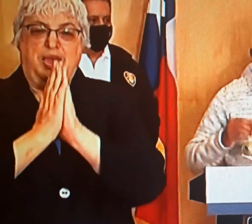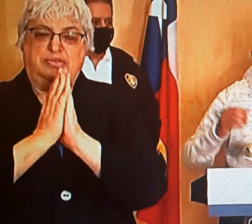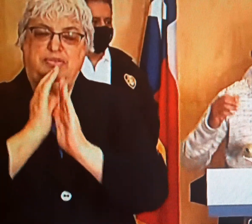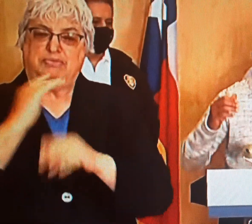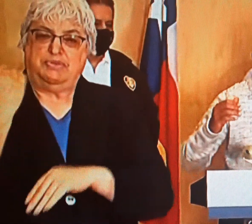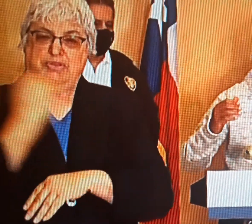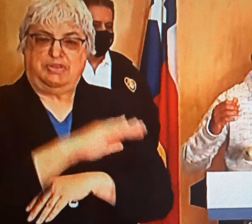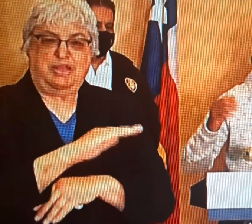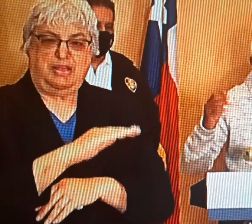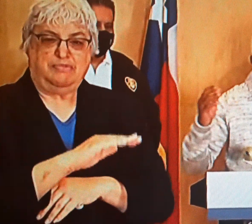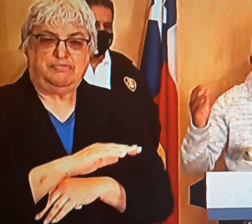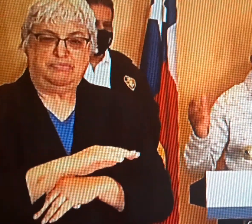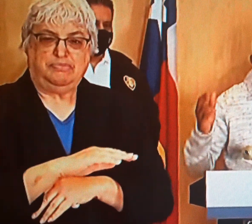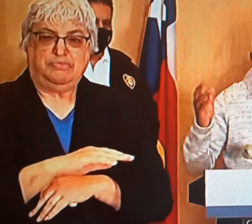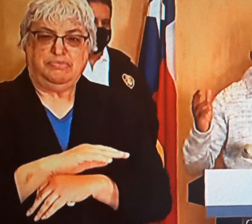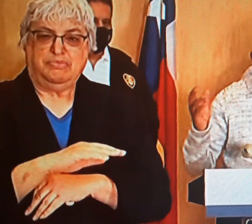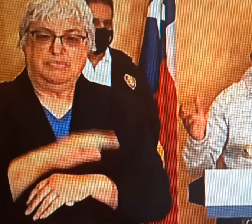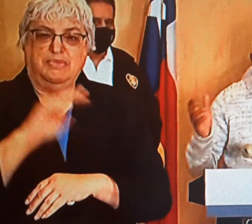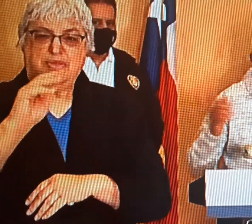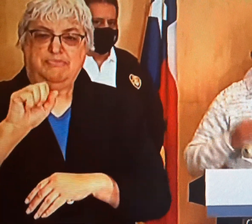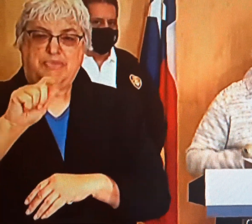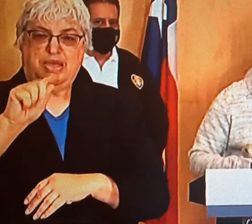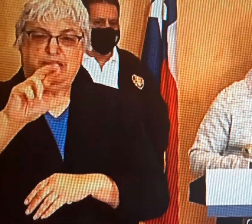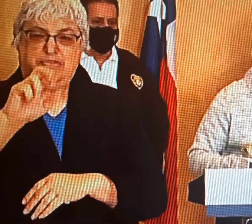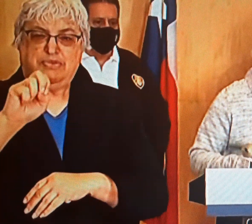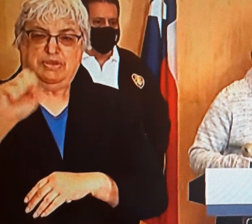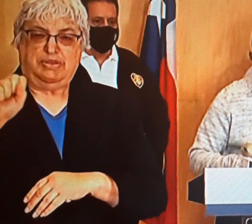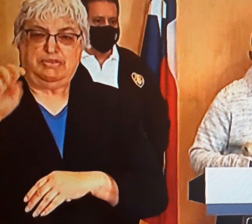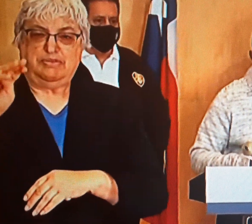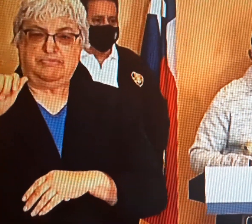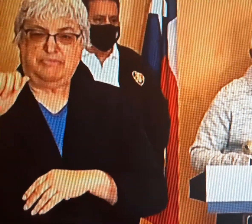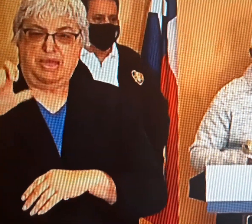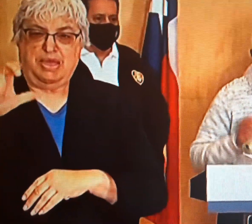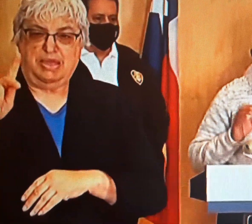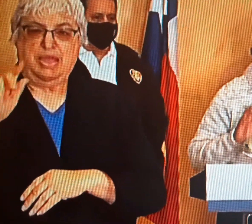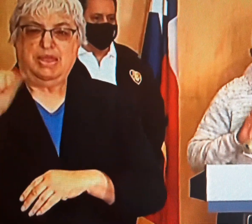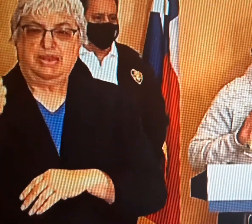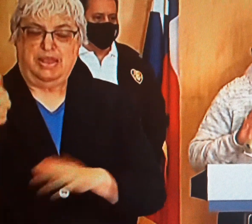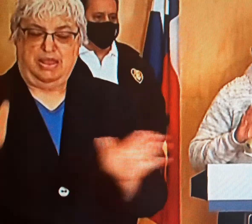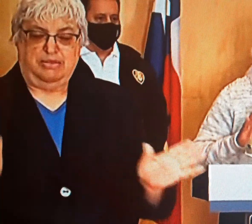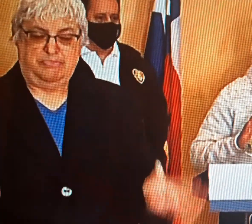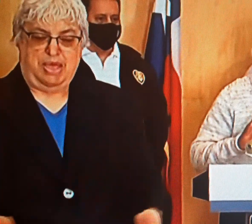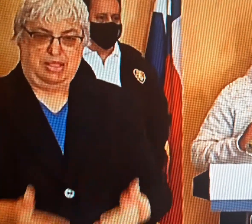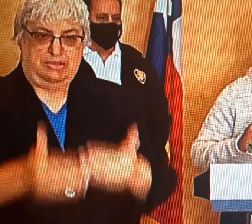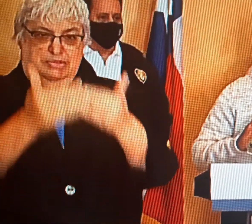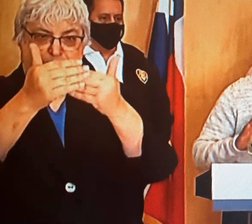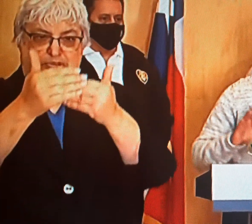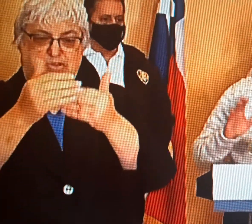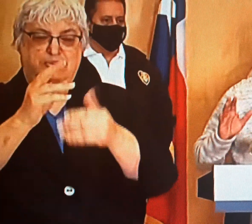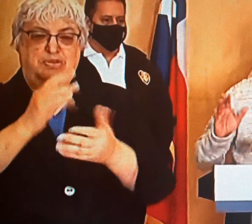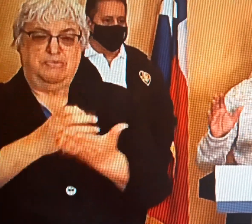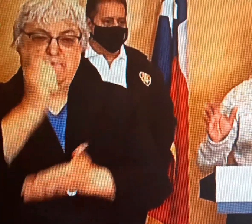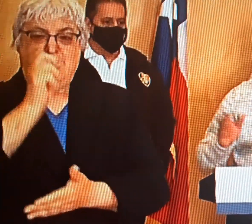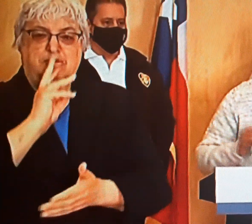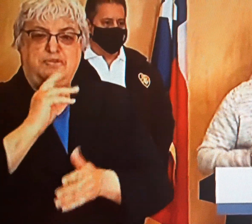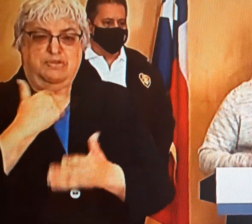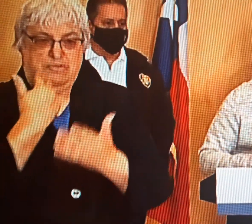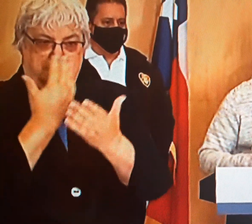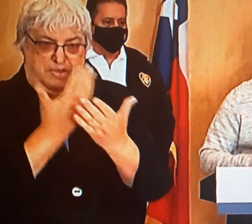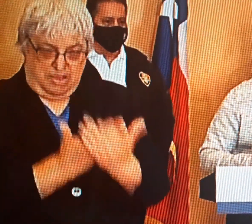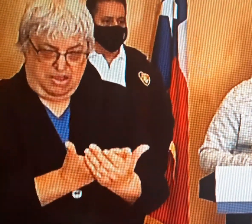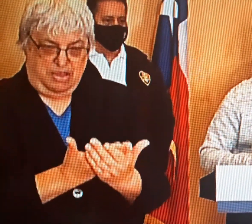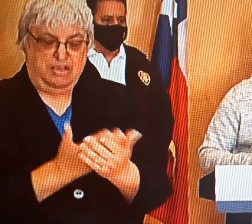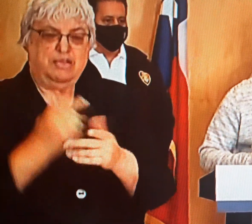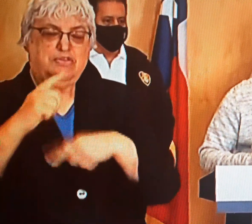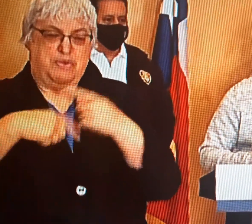to send two Mattress Mac Gallery furniture, 10 pallets and those 10 pallets of bottle water already in right